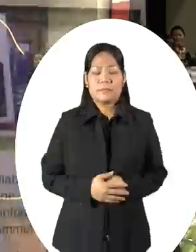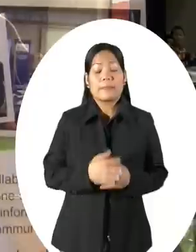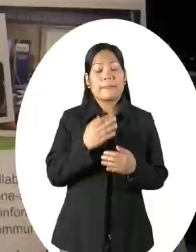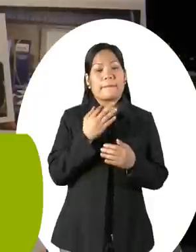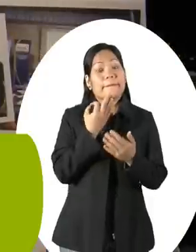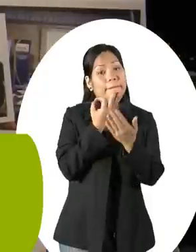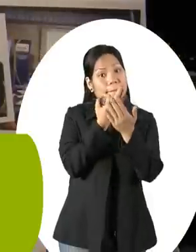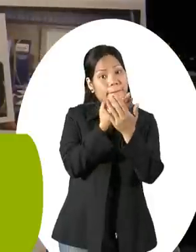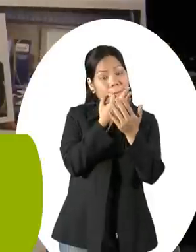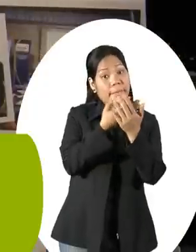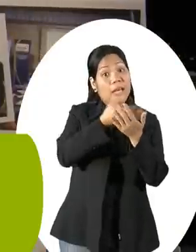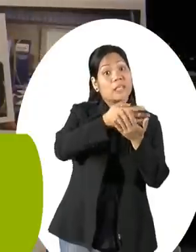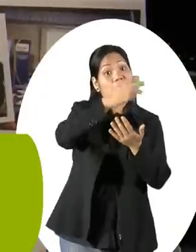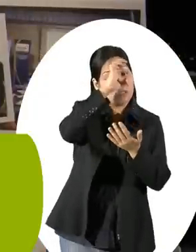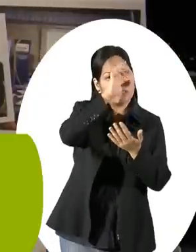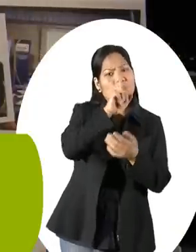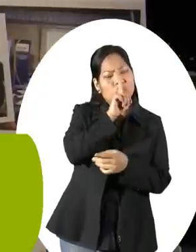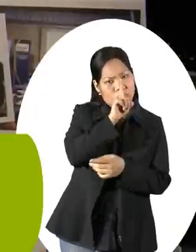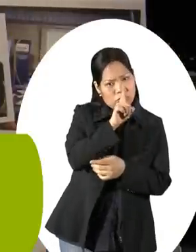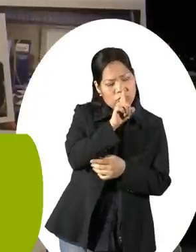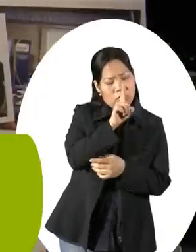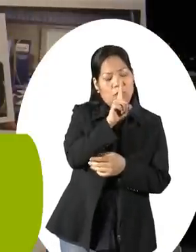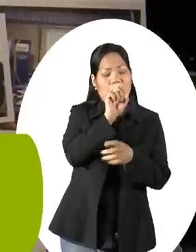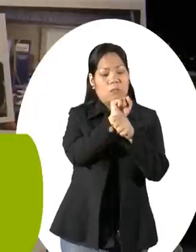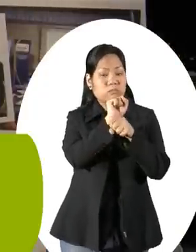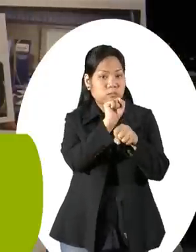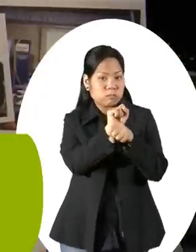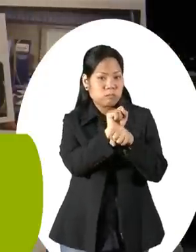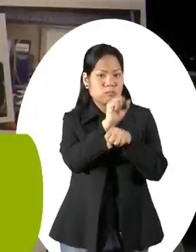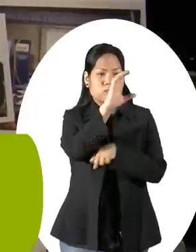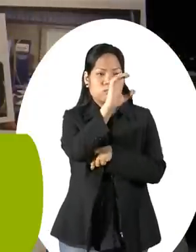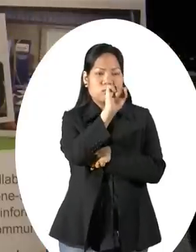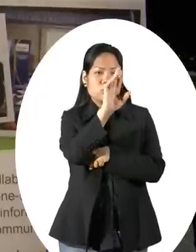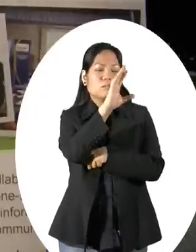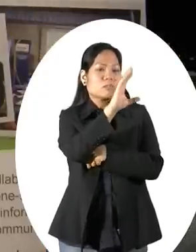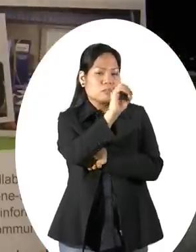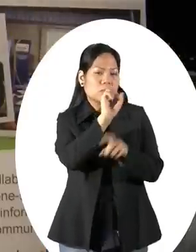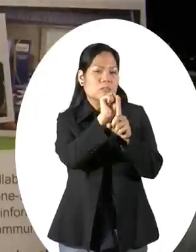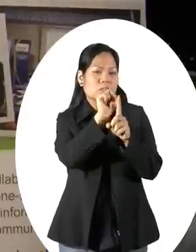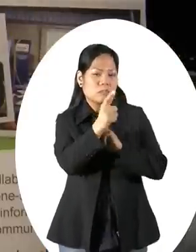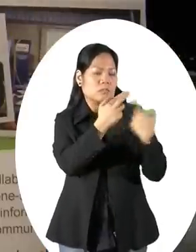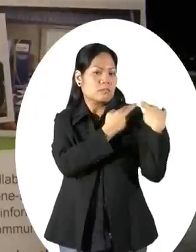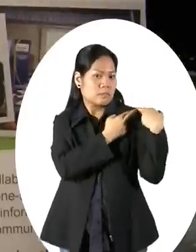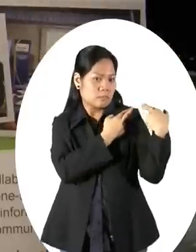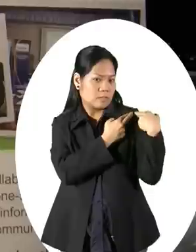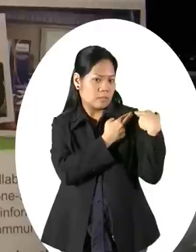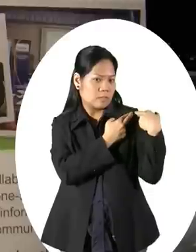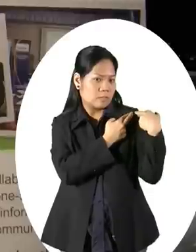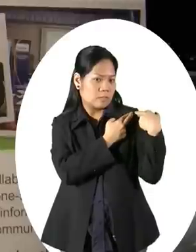Well, financial literacy is actually one of our core pillars under our corporate responsibility initiatives. And as such, we are